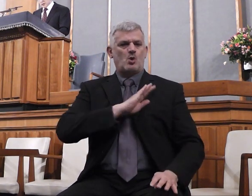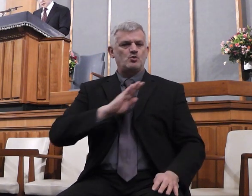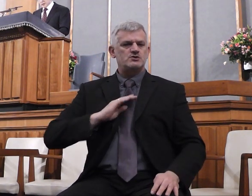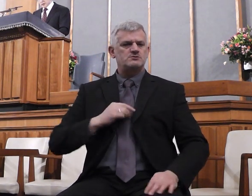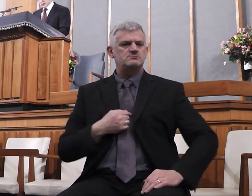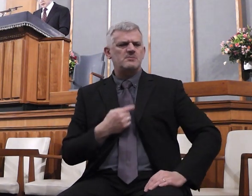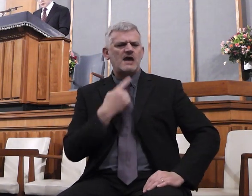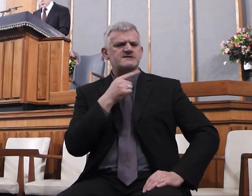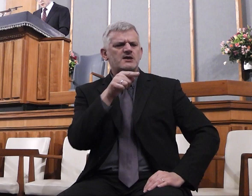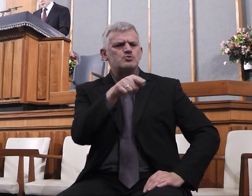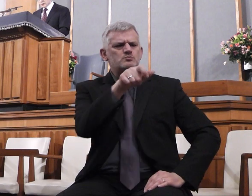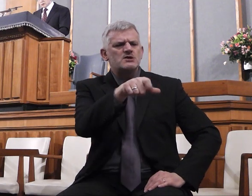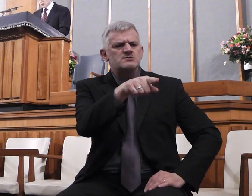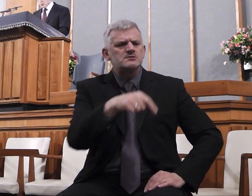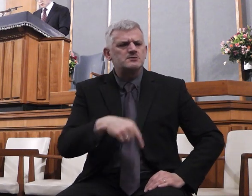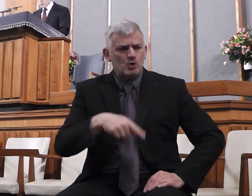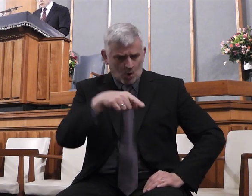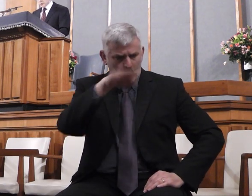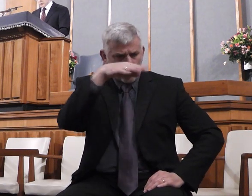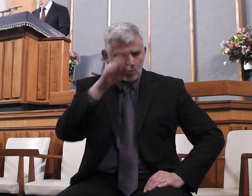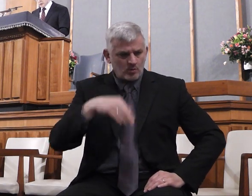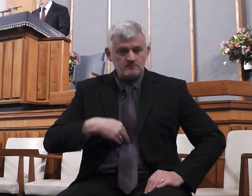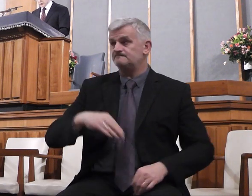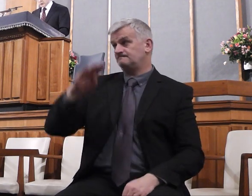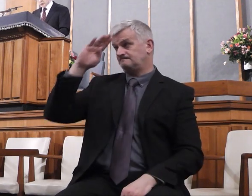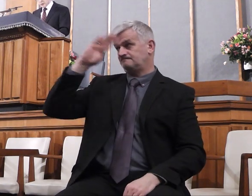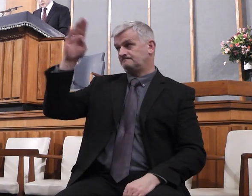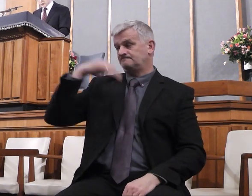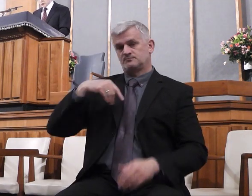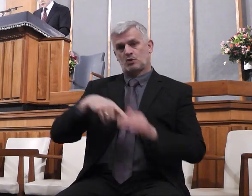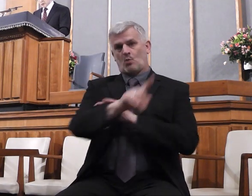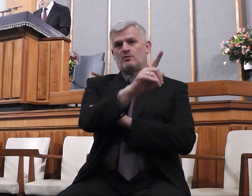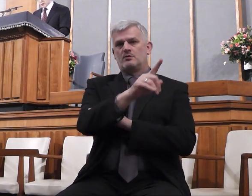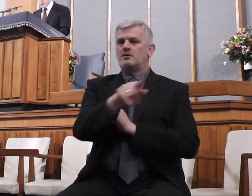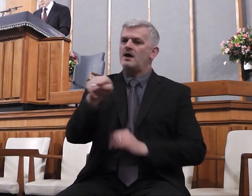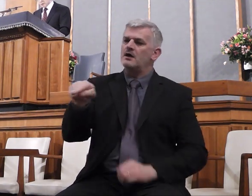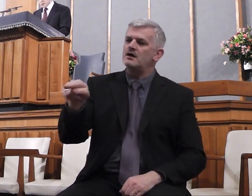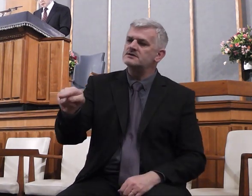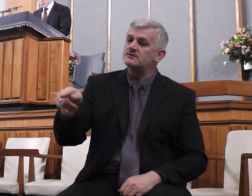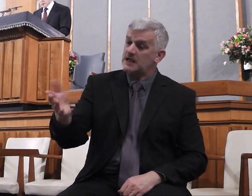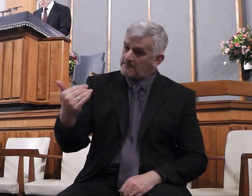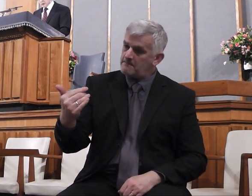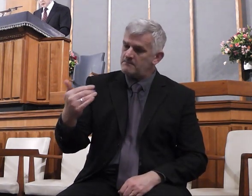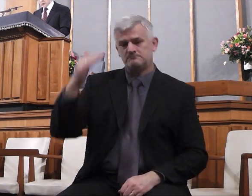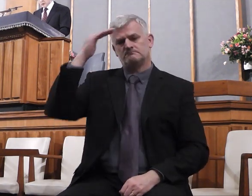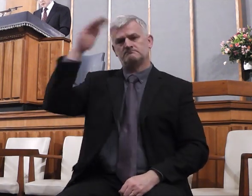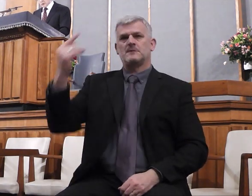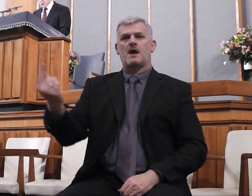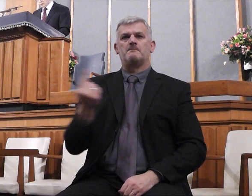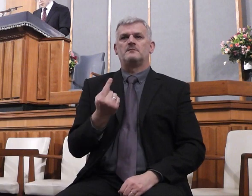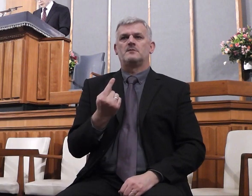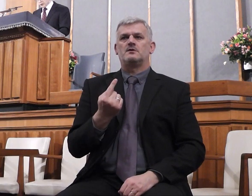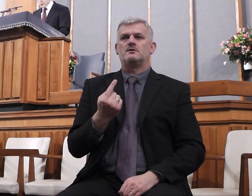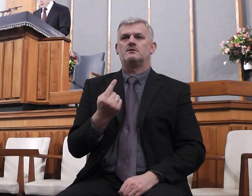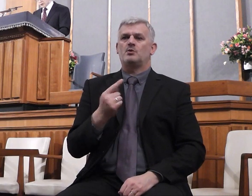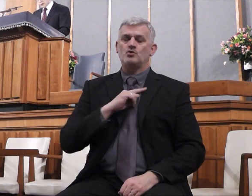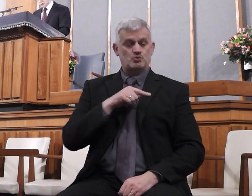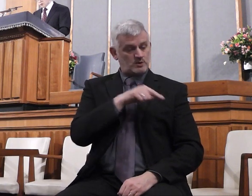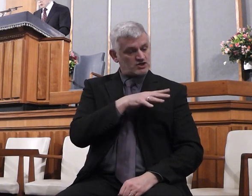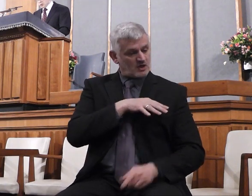And I say unto one, Go, and he goeth. And to another, Come, and he cometh. And to my servant, Do